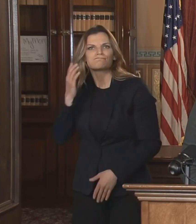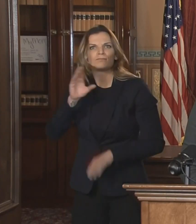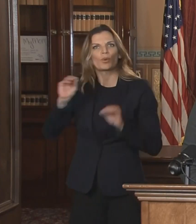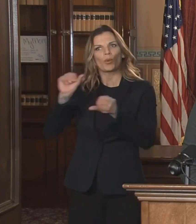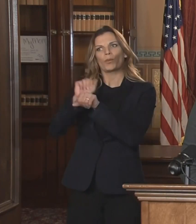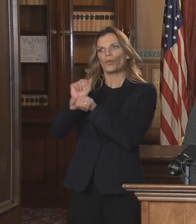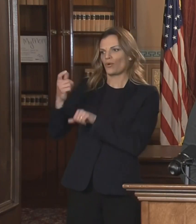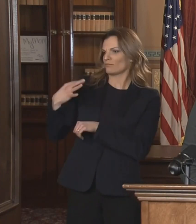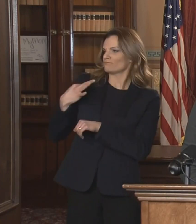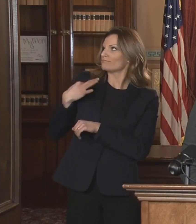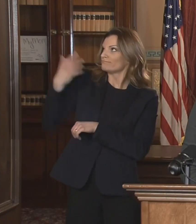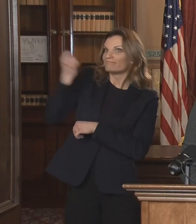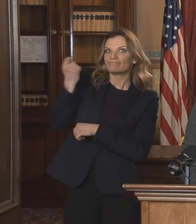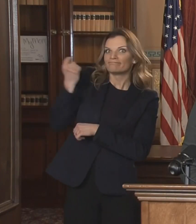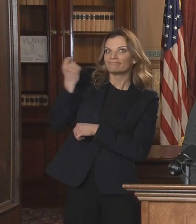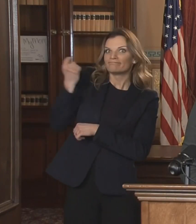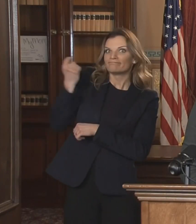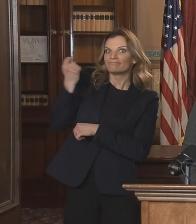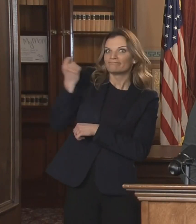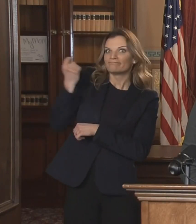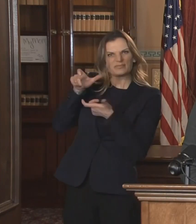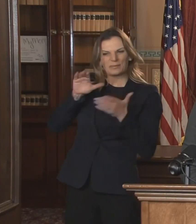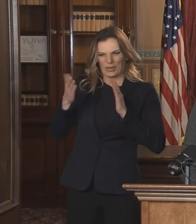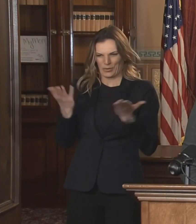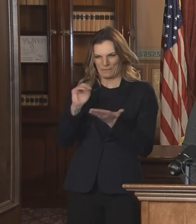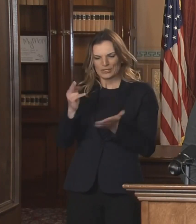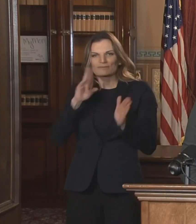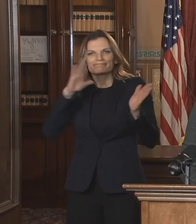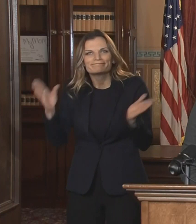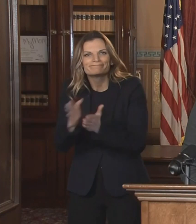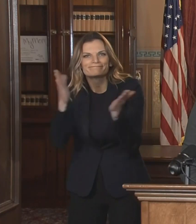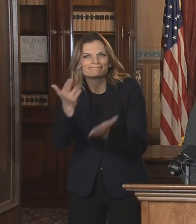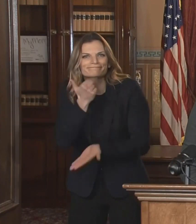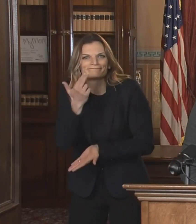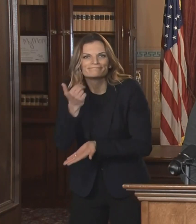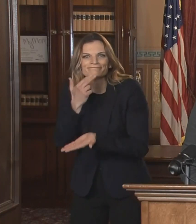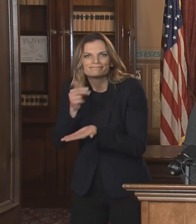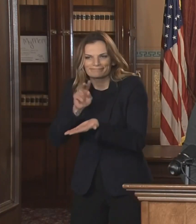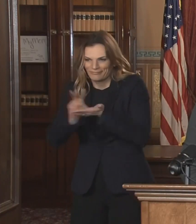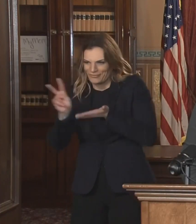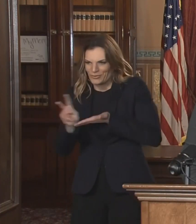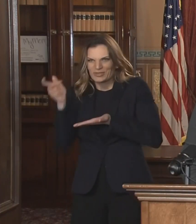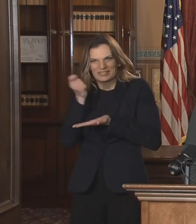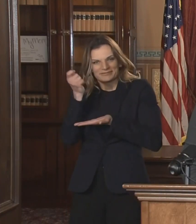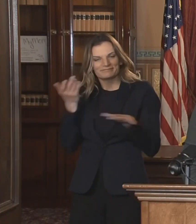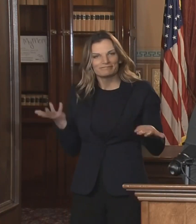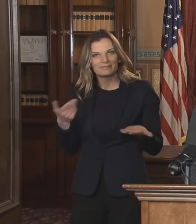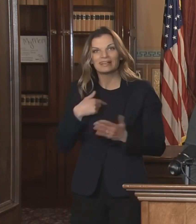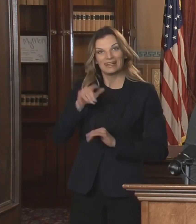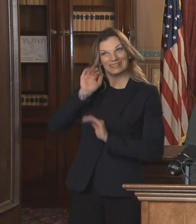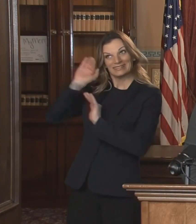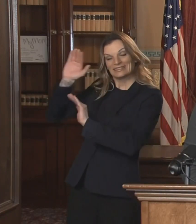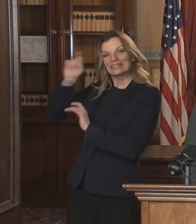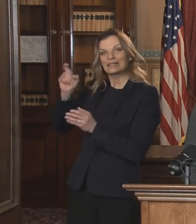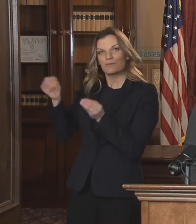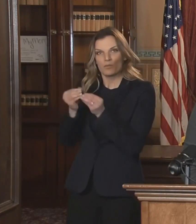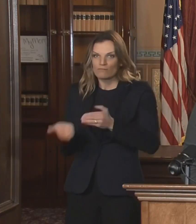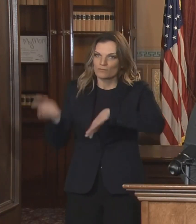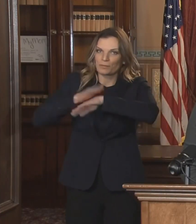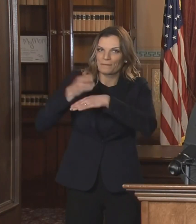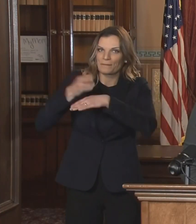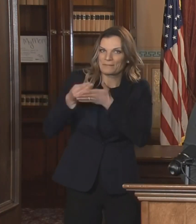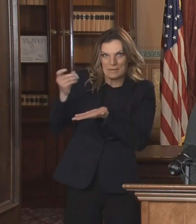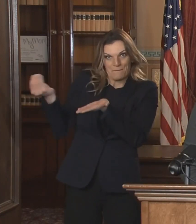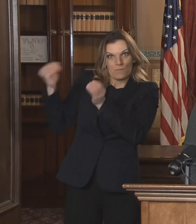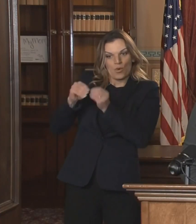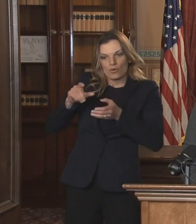Earlier this fall, I worked with legislators from both sides of the aisle to pass legislation that codified my